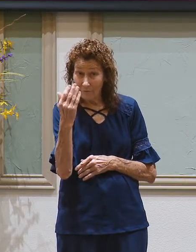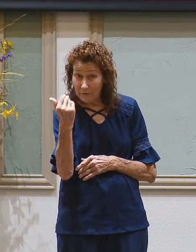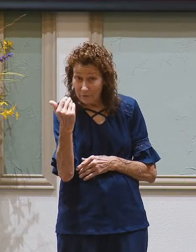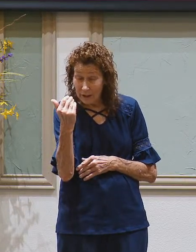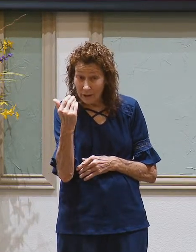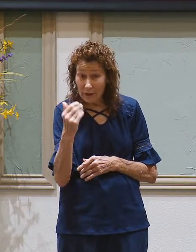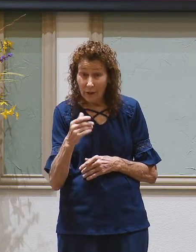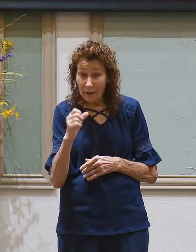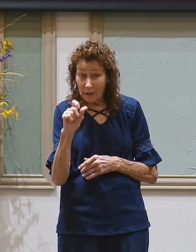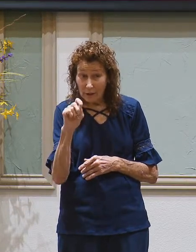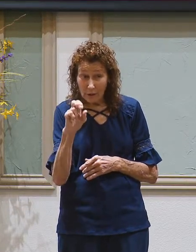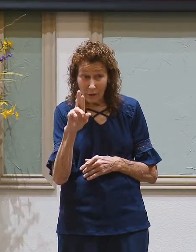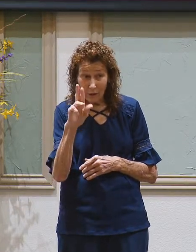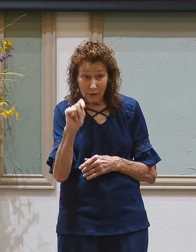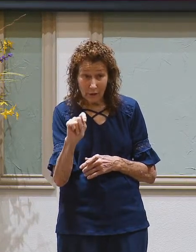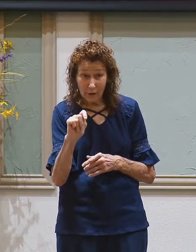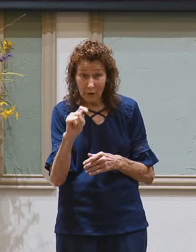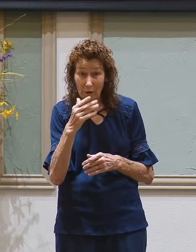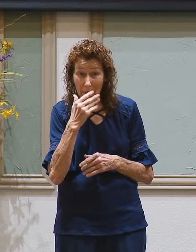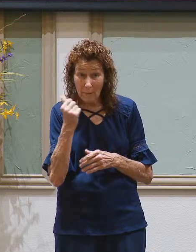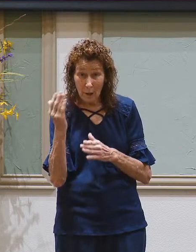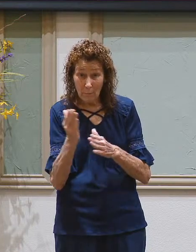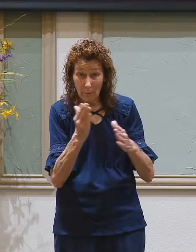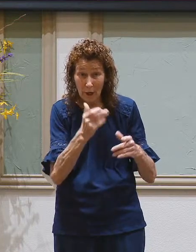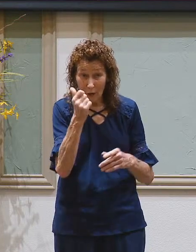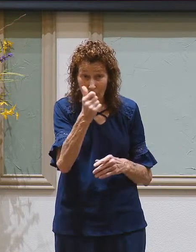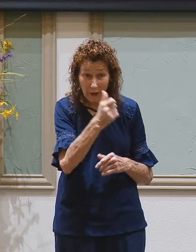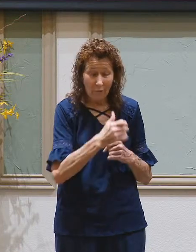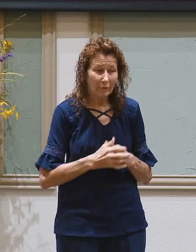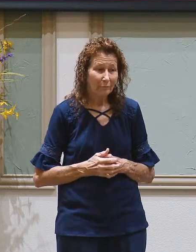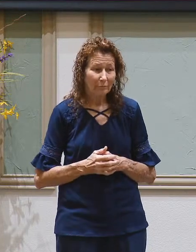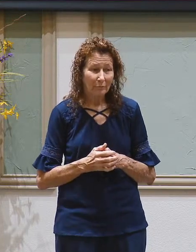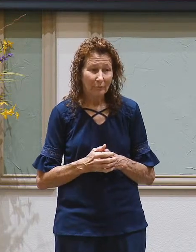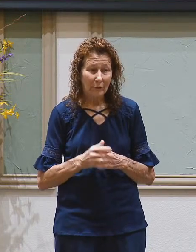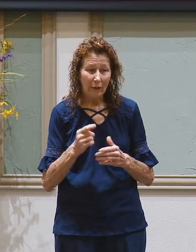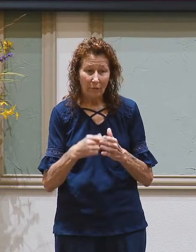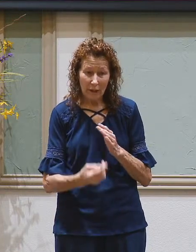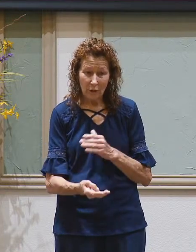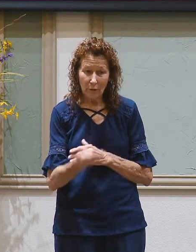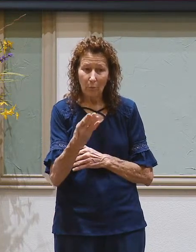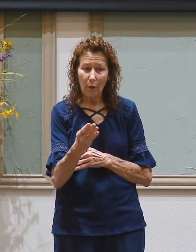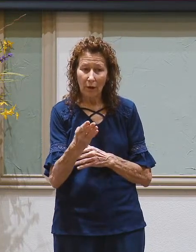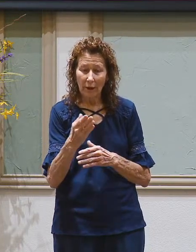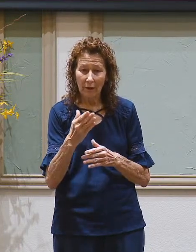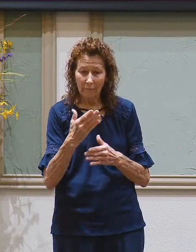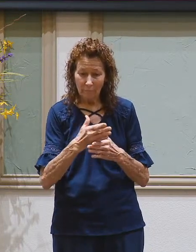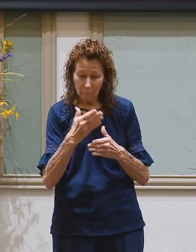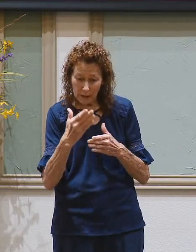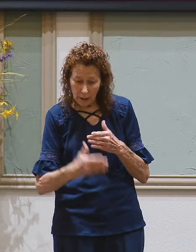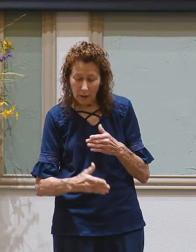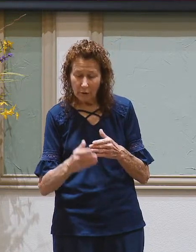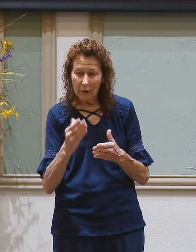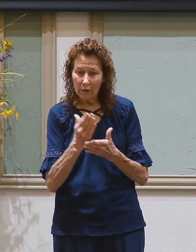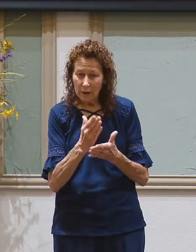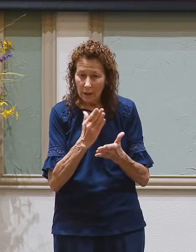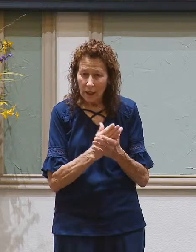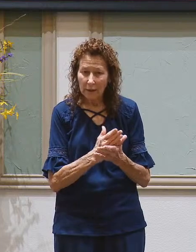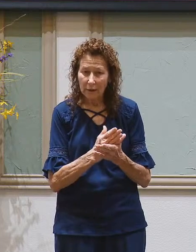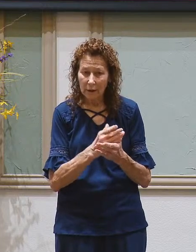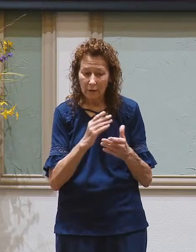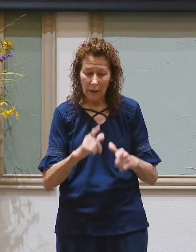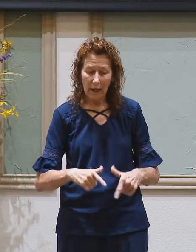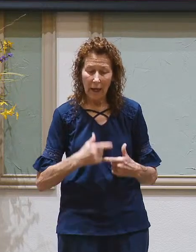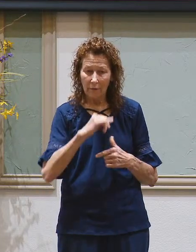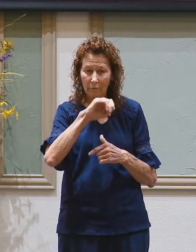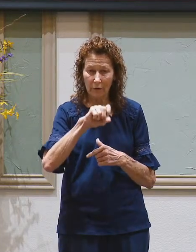Stuart, you better work something up real quick. Well, this morning we wrap up our sermon series on the life of Joseph. I